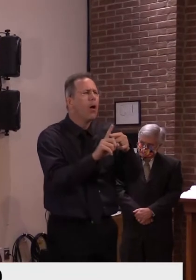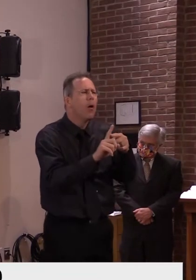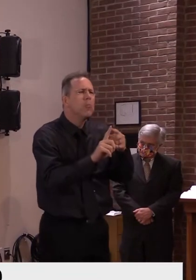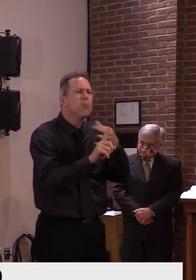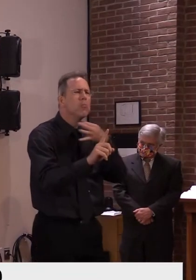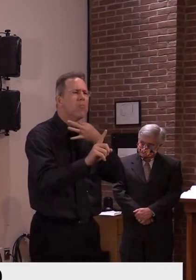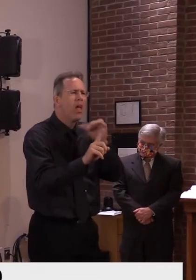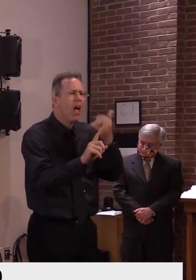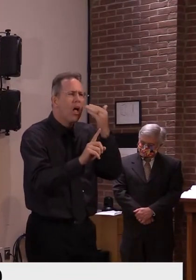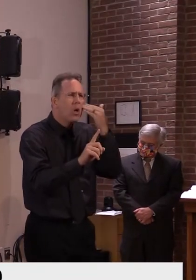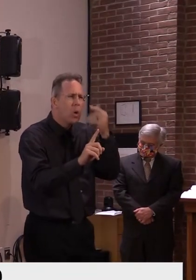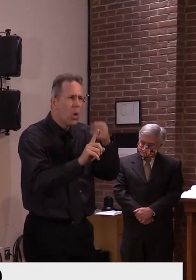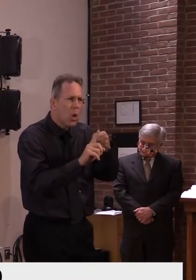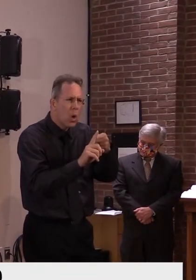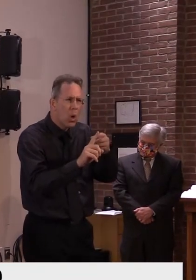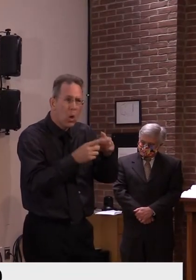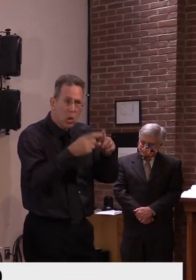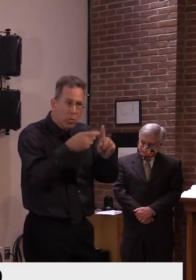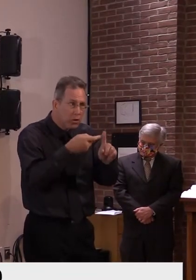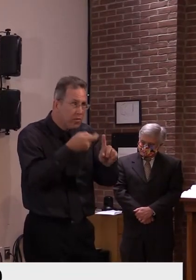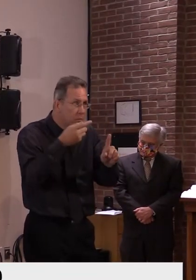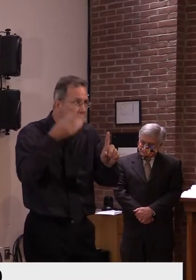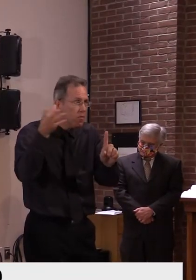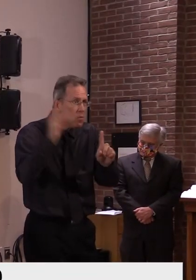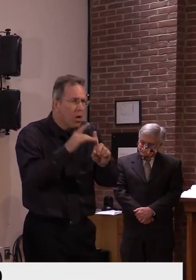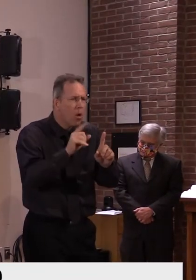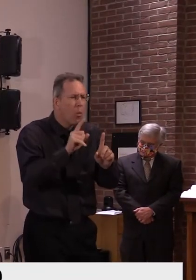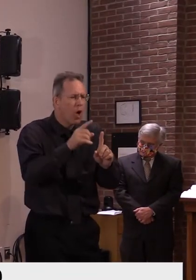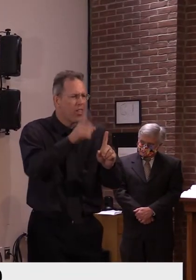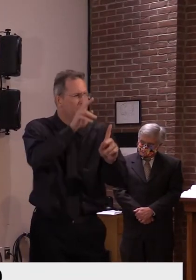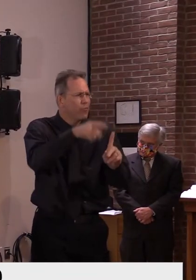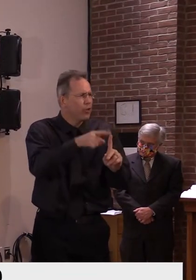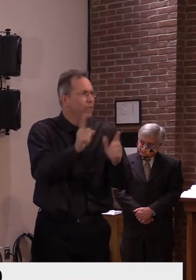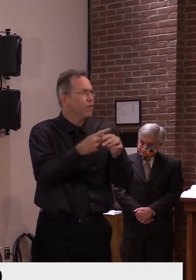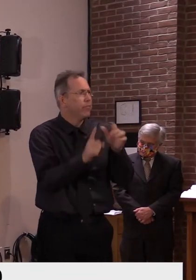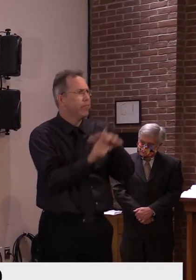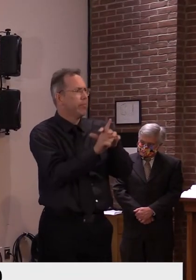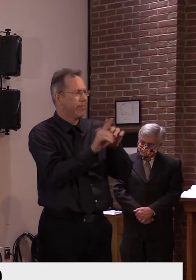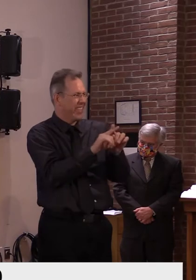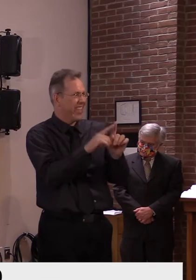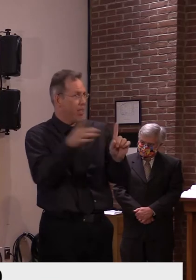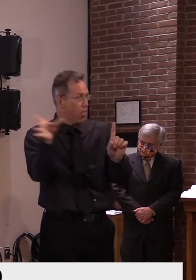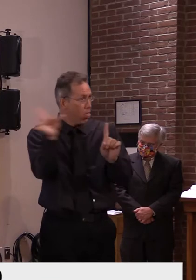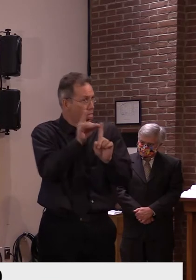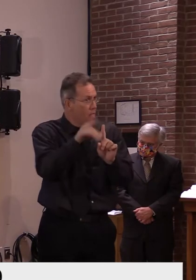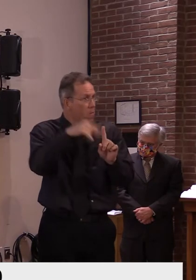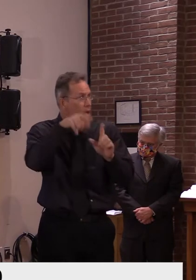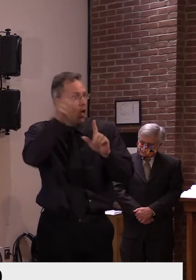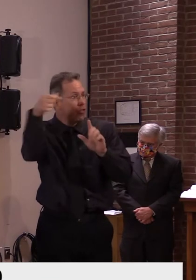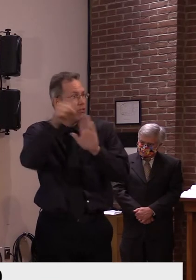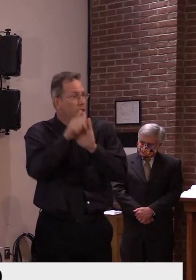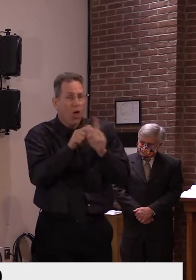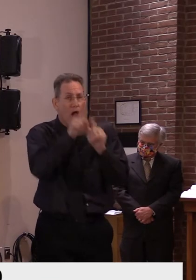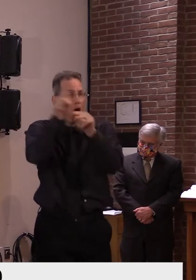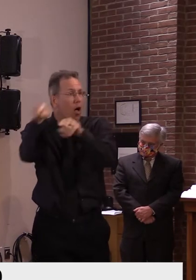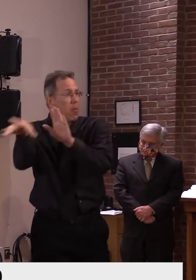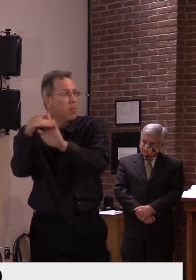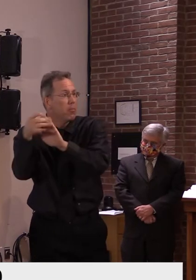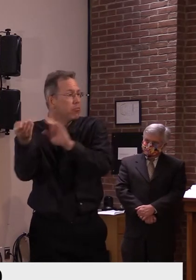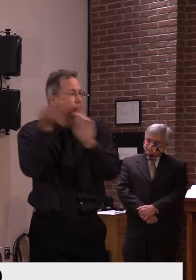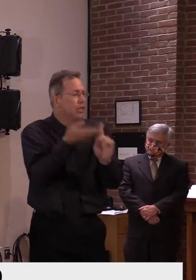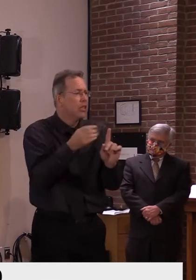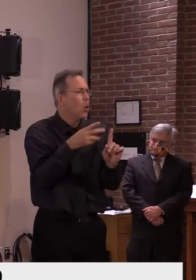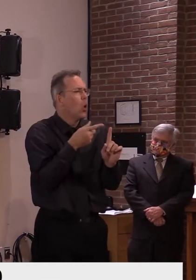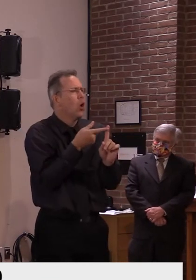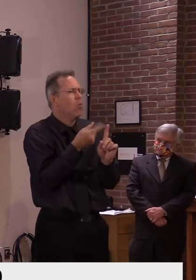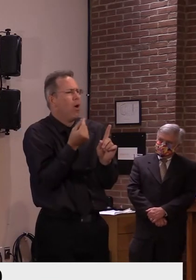where? And secondly, for the governor, governor is, as we've talked about already today, is what we got from the, uh, from the election.